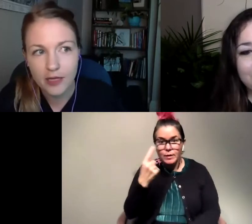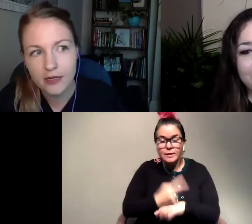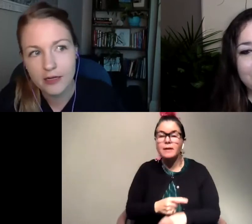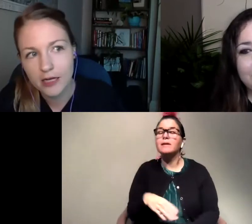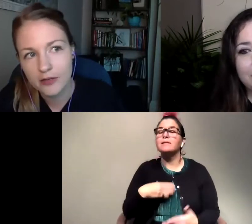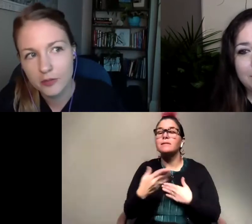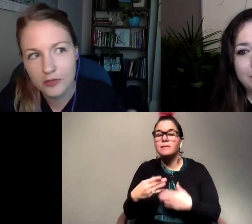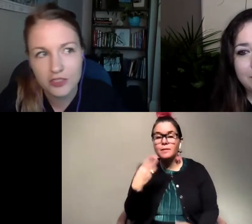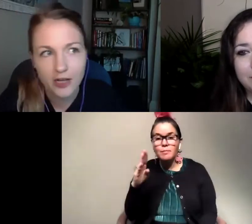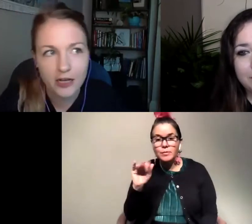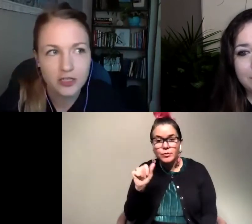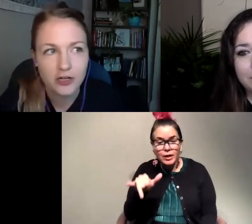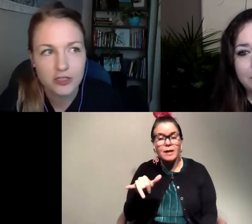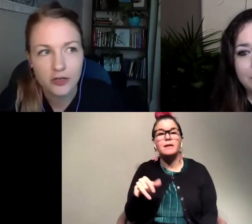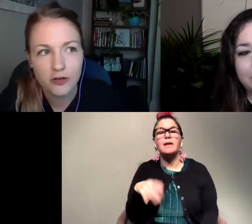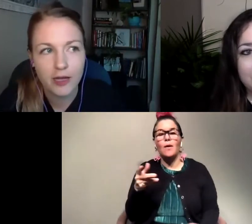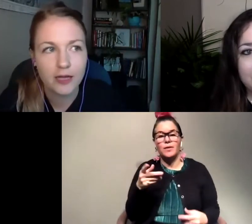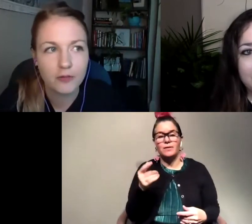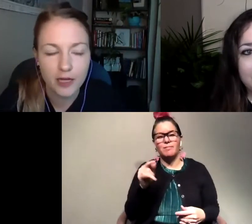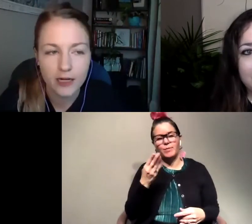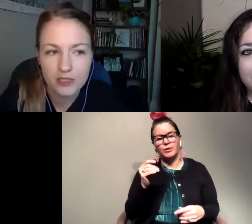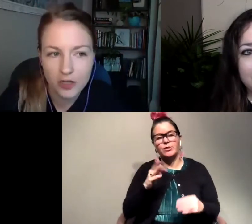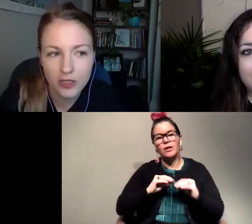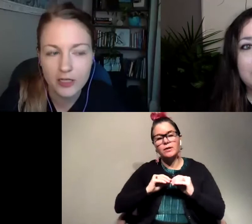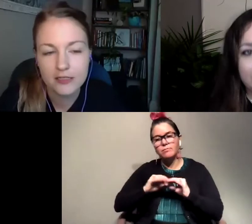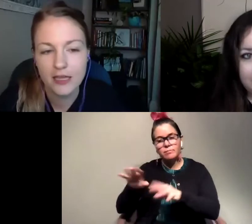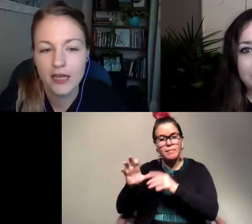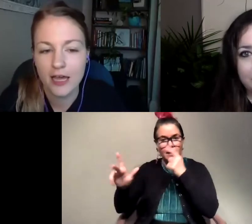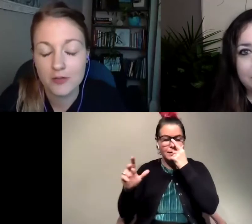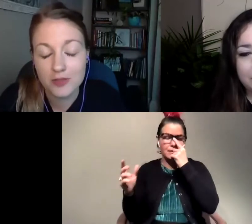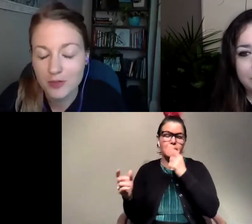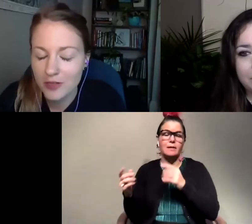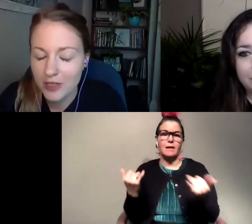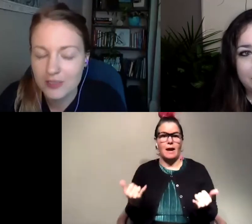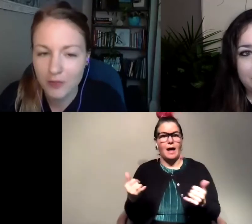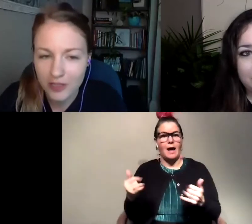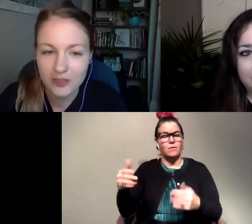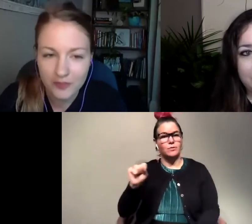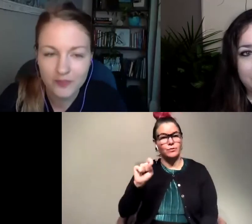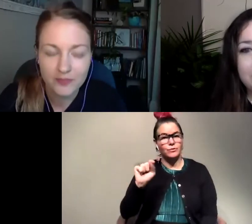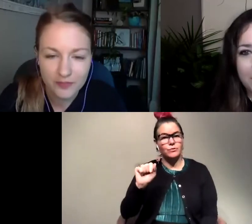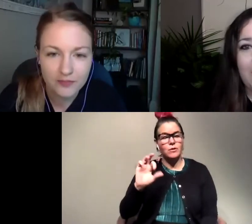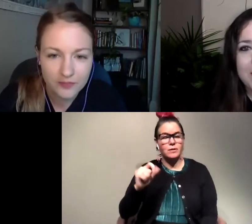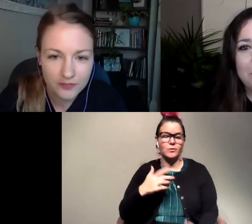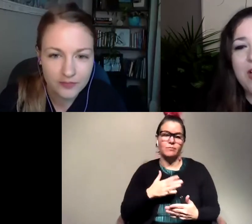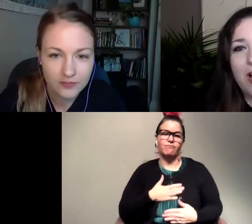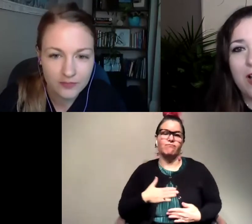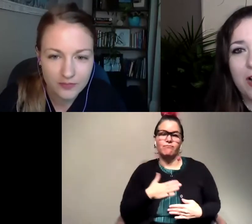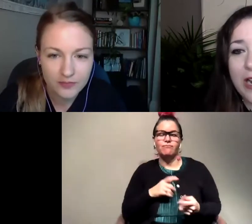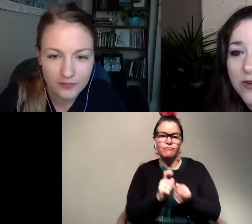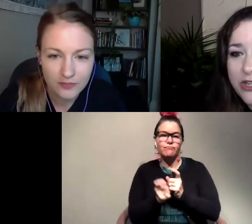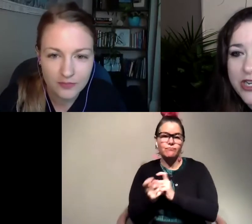came in and now the blue jays are kind of starting to go away and we're getting starlings. So it's been really nice to watch. Awesome.